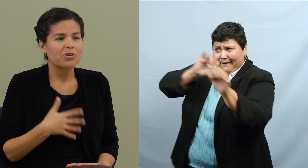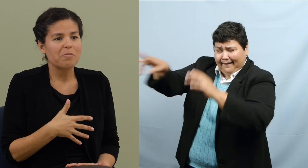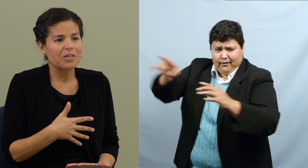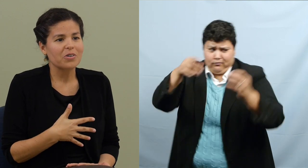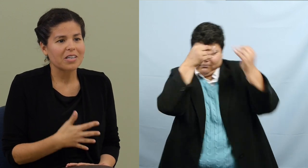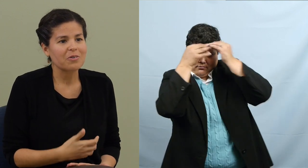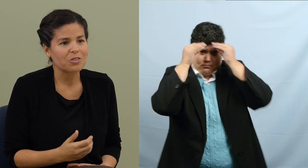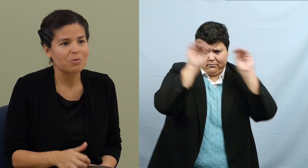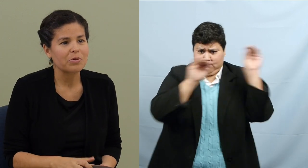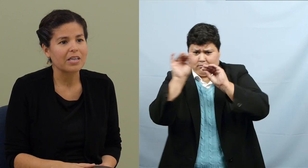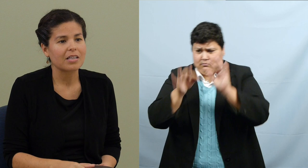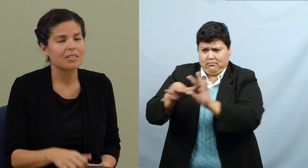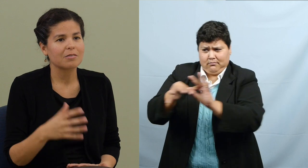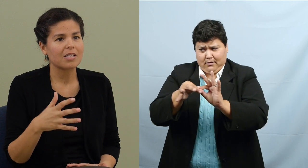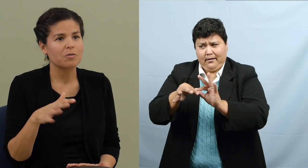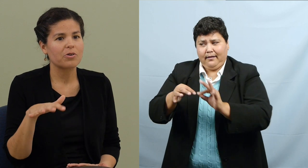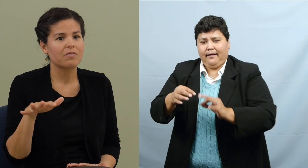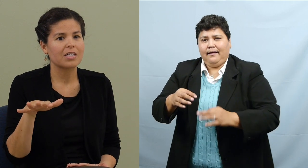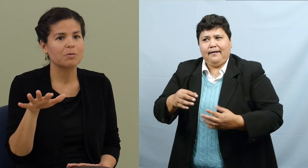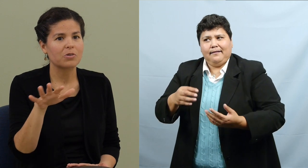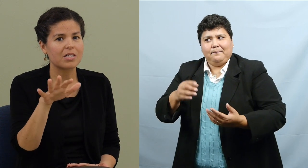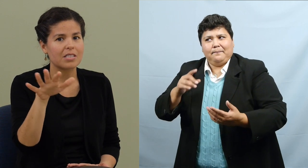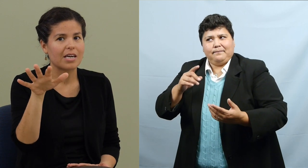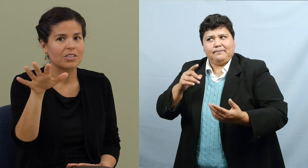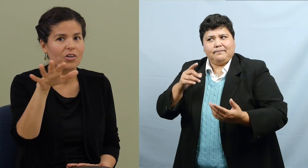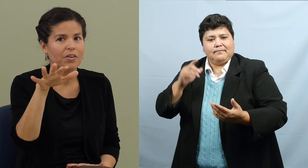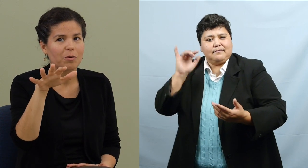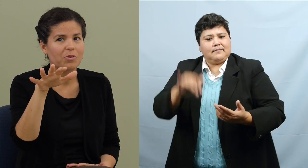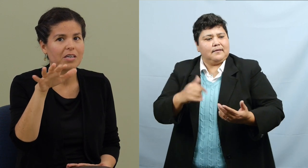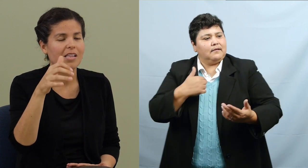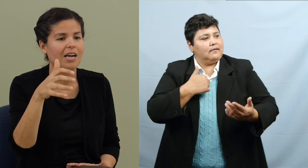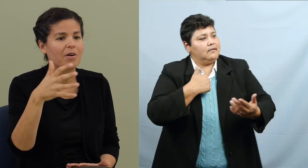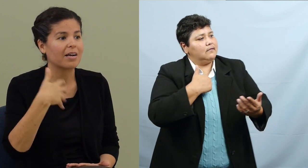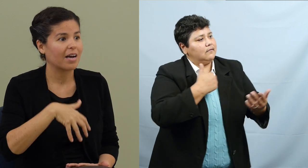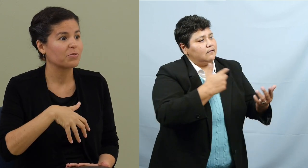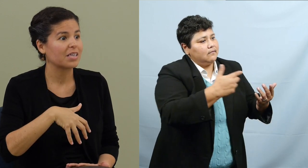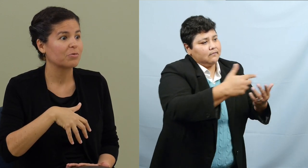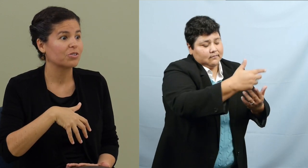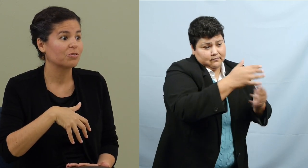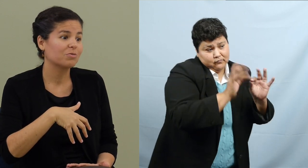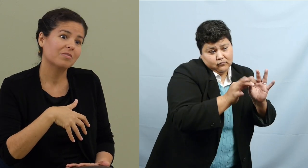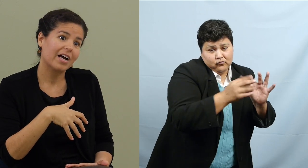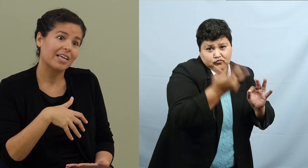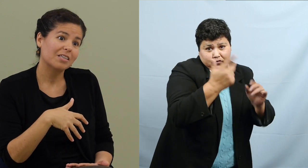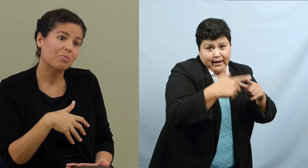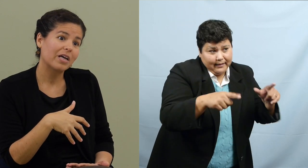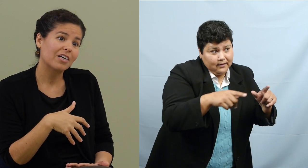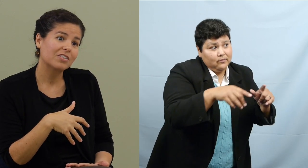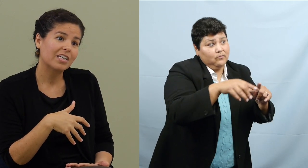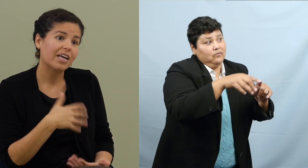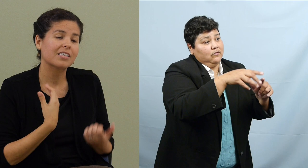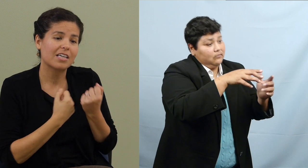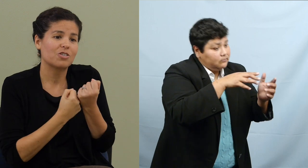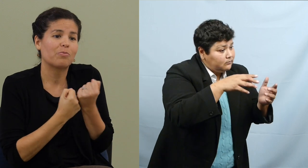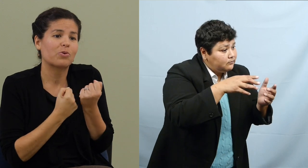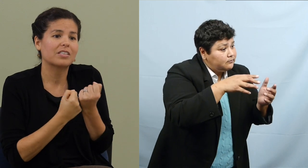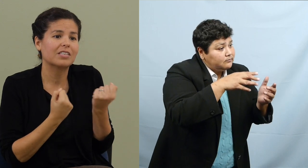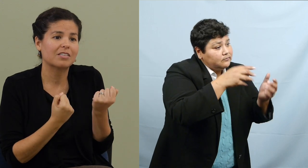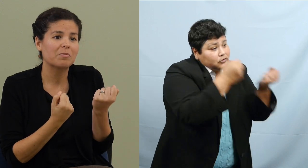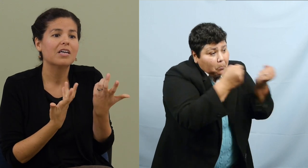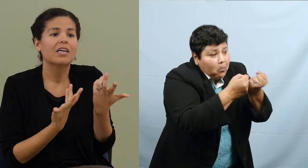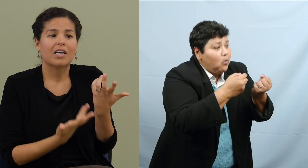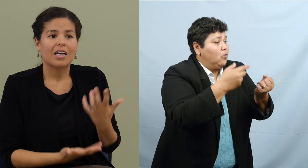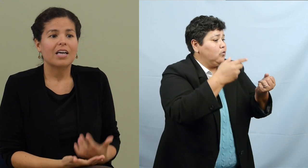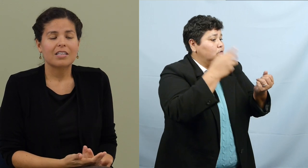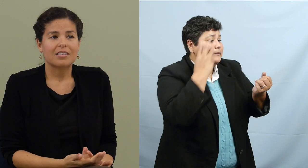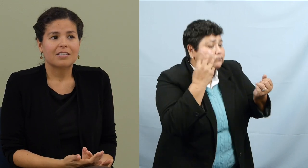of what I enjoy about trilingual interpreting. And that's, that's part of the experience that I saw in the community that I, I, I was able to, I guess, apply here today is that support